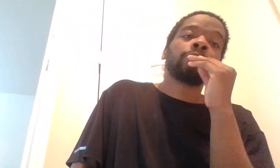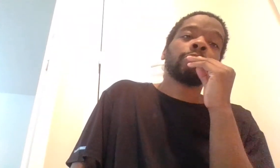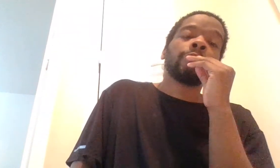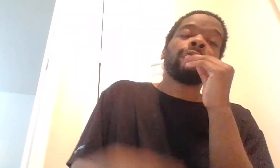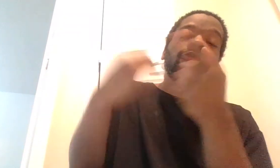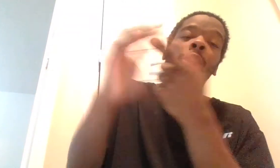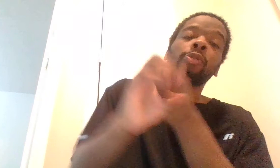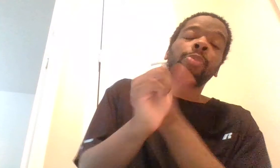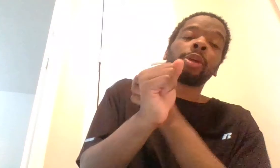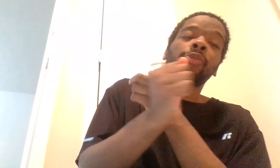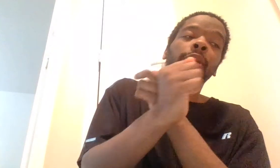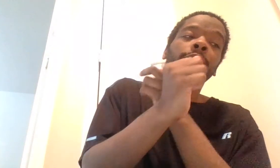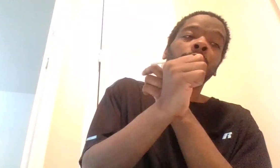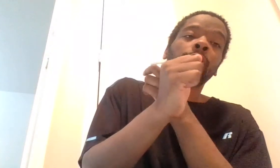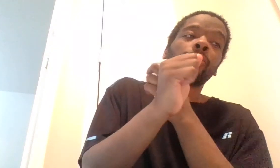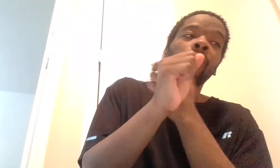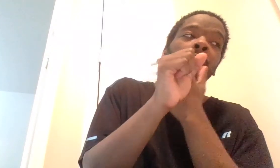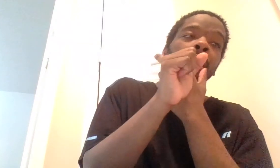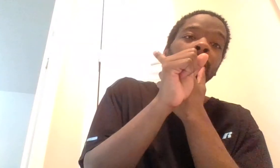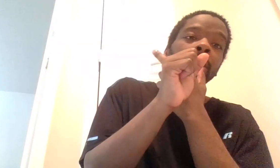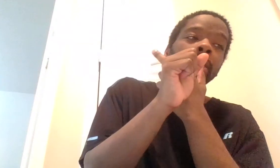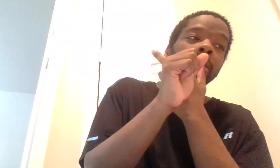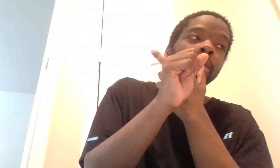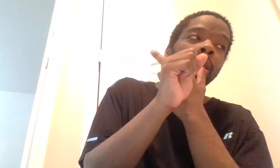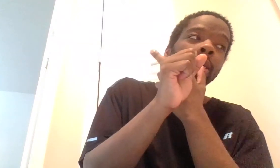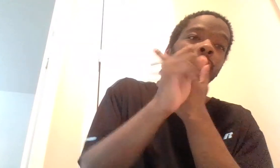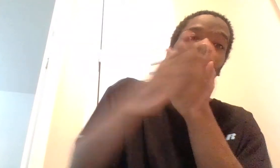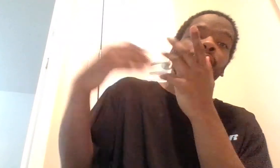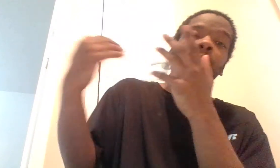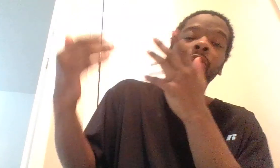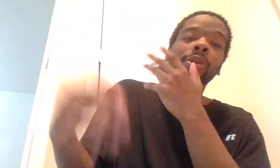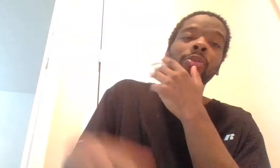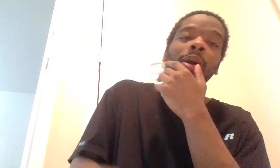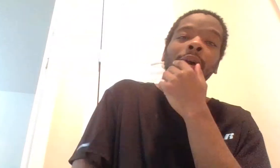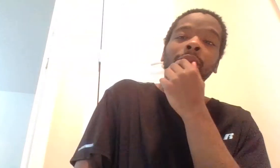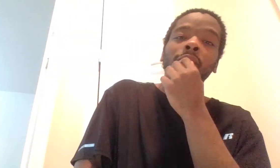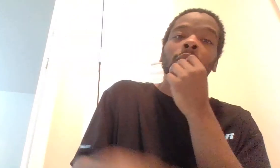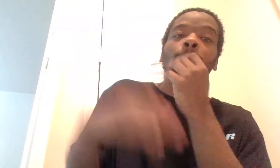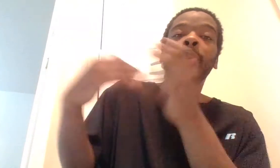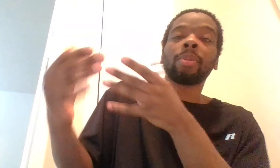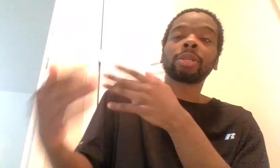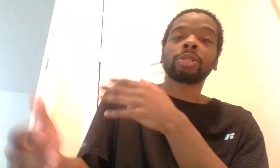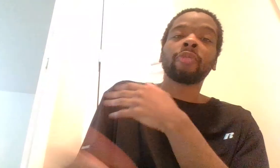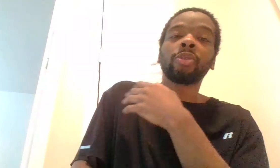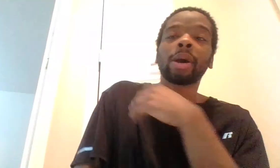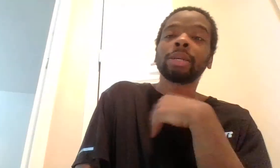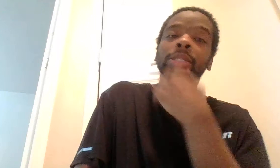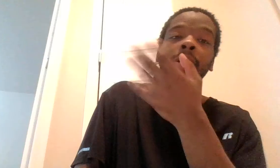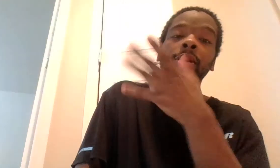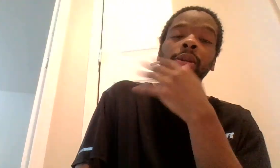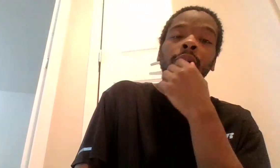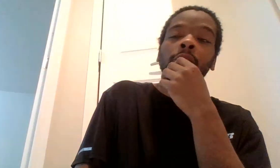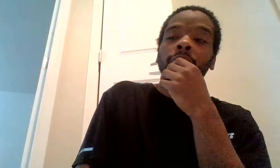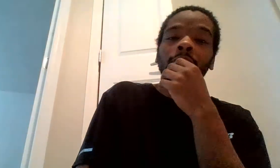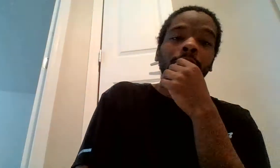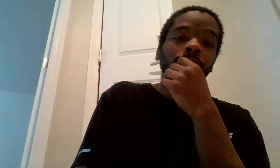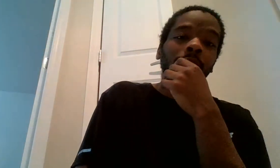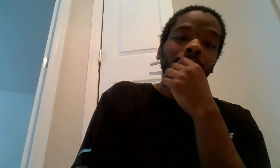Where federal benefits or financing, such as federally-wise or public servant-wise, they're under color of law as well.